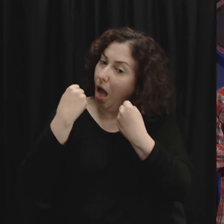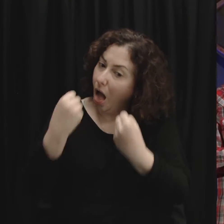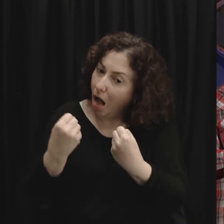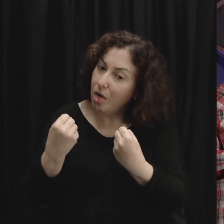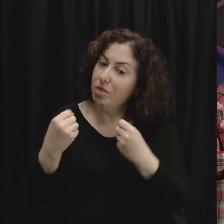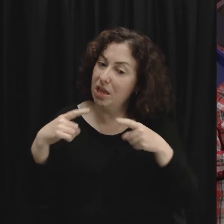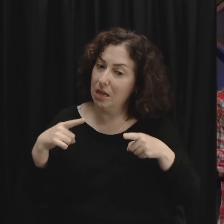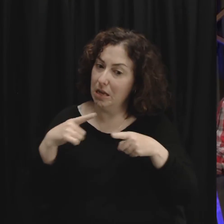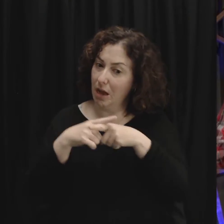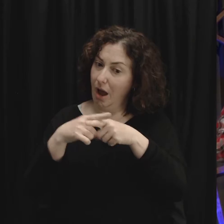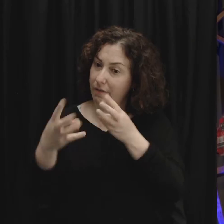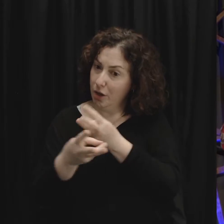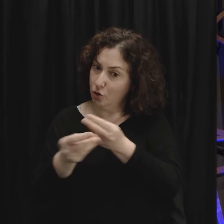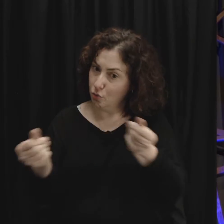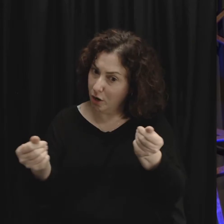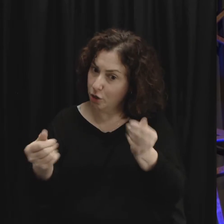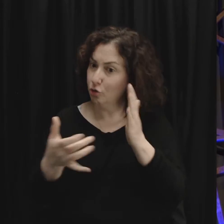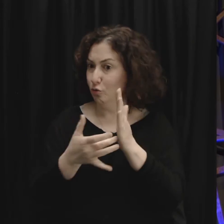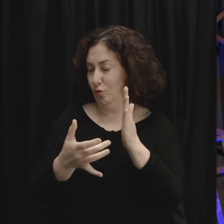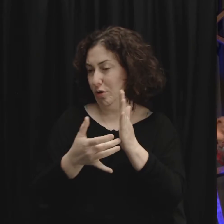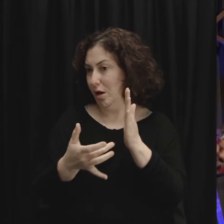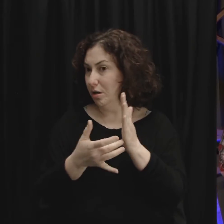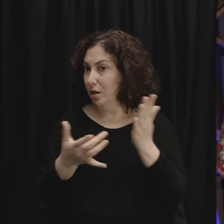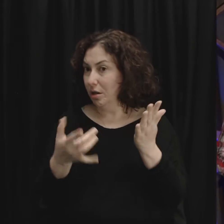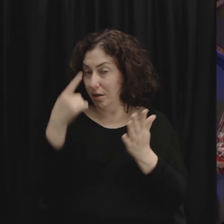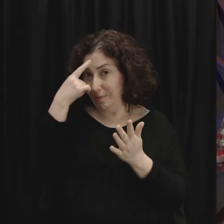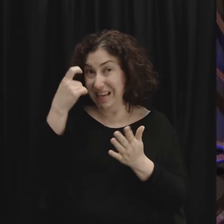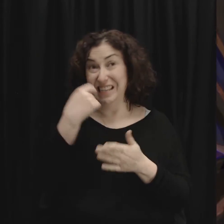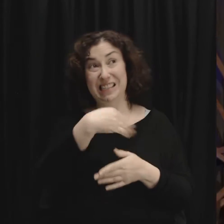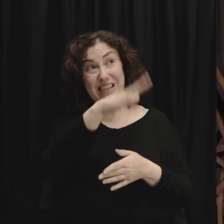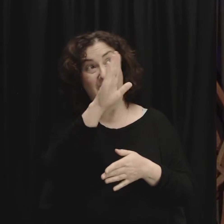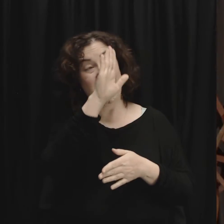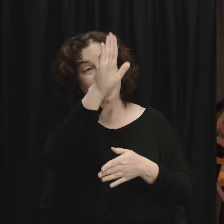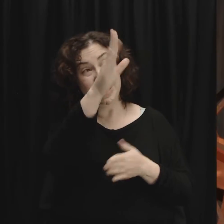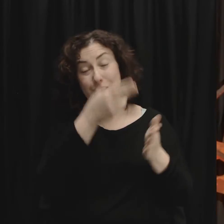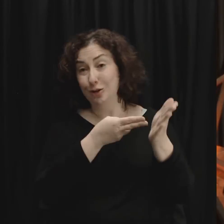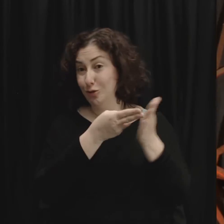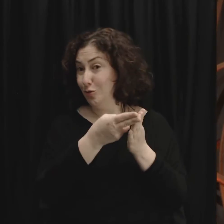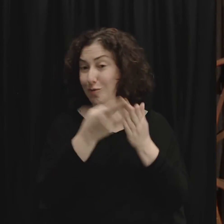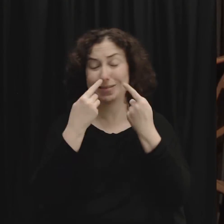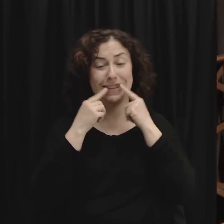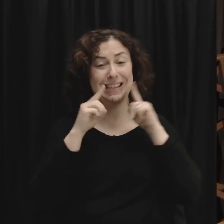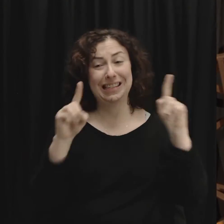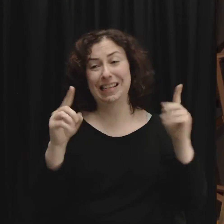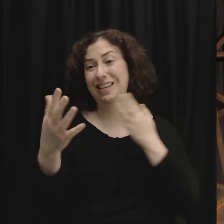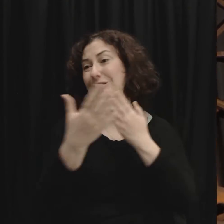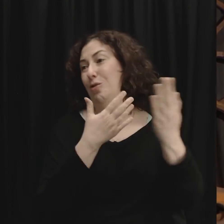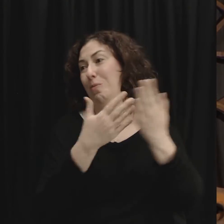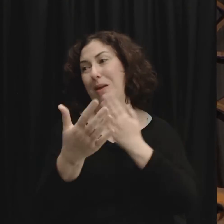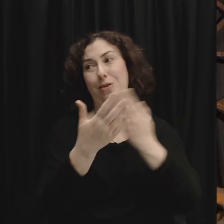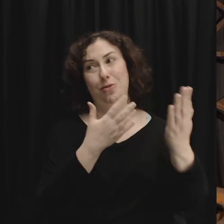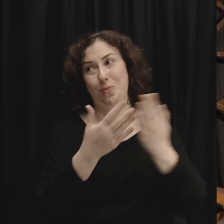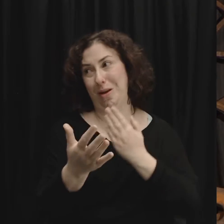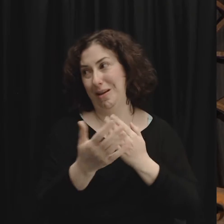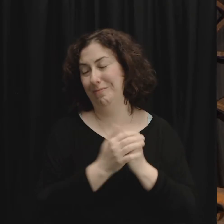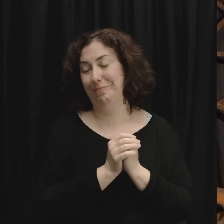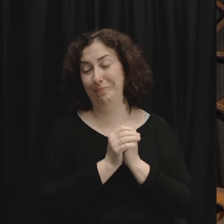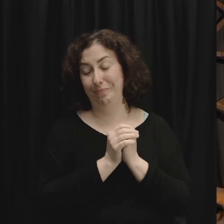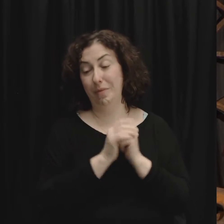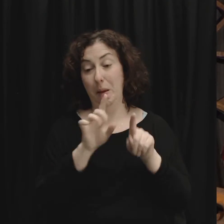in your relationship because God's truth works whether you believe in God or not. But the difference is for those of us who